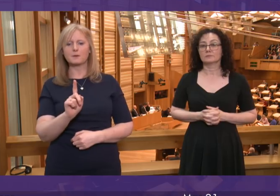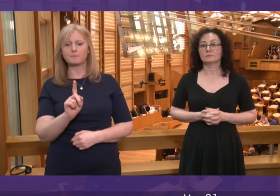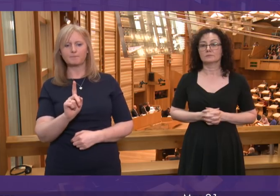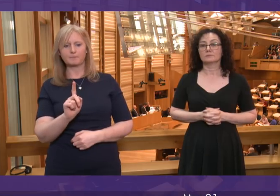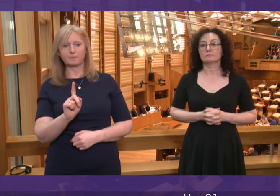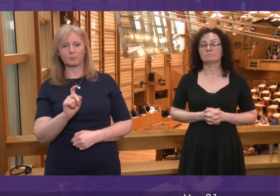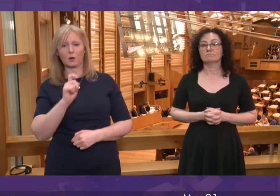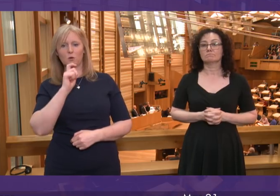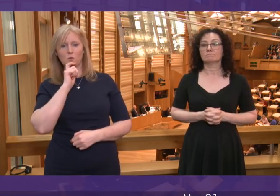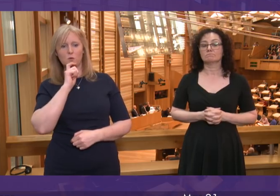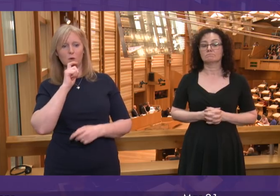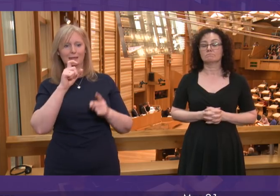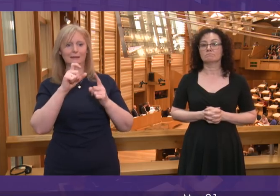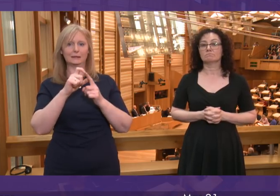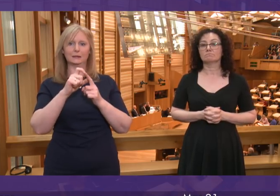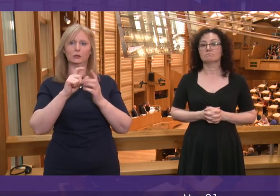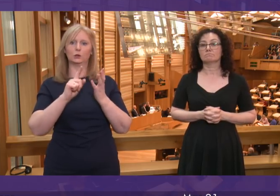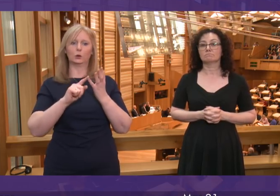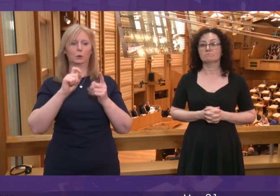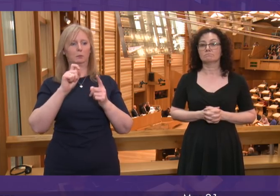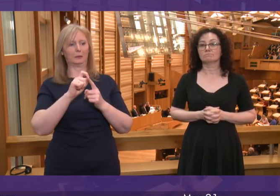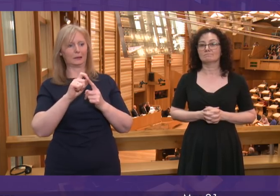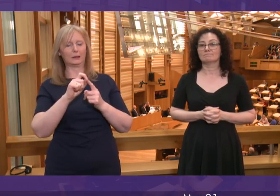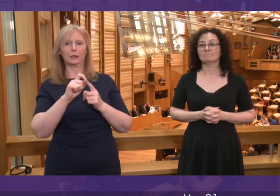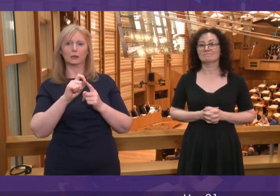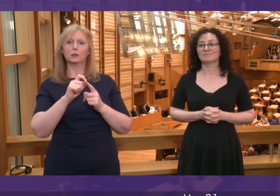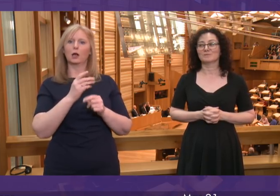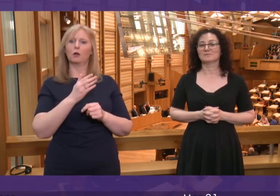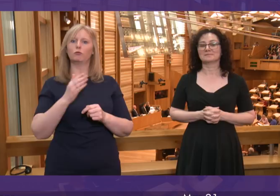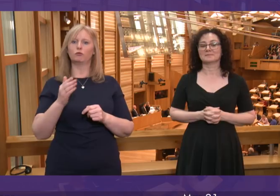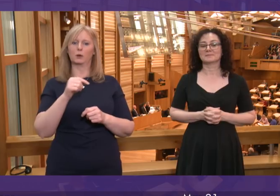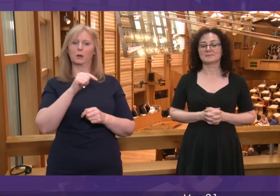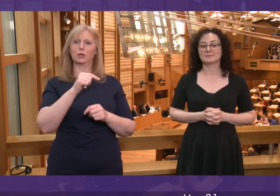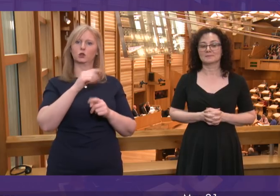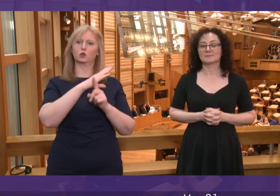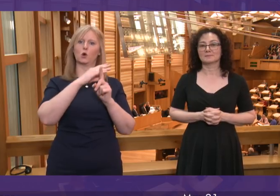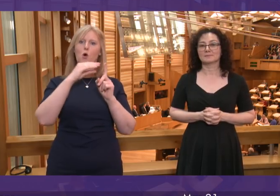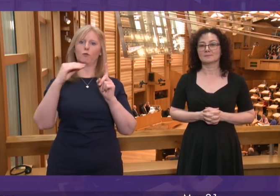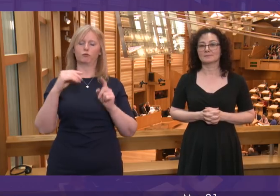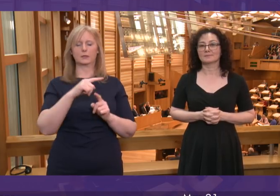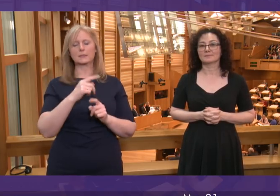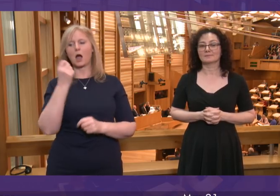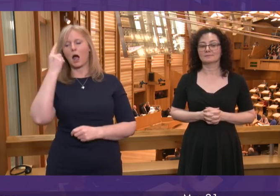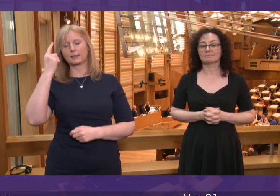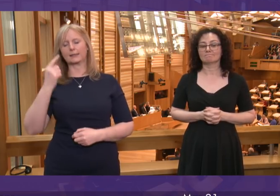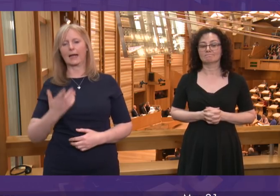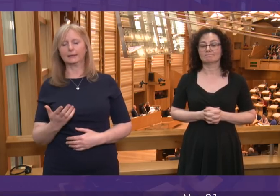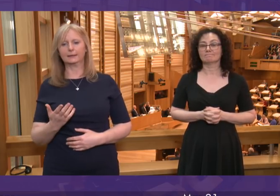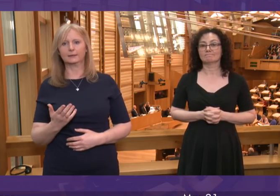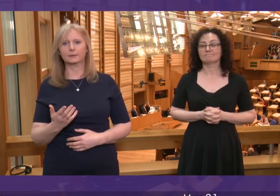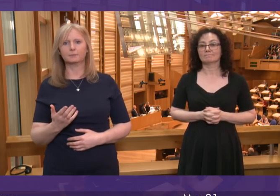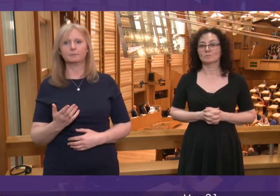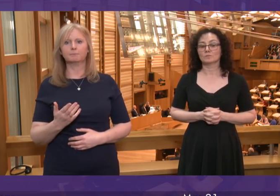determined by the DUP in a cabal of right-wing Tories is understandable and I absolutely share it.